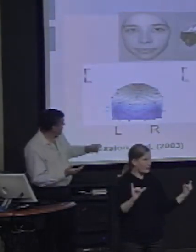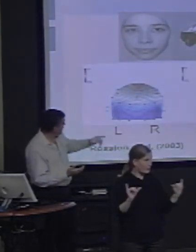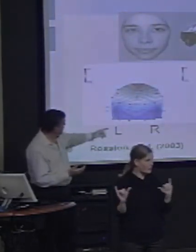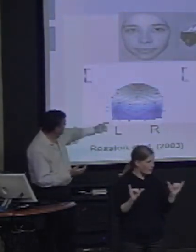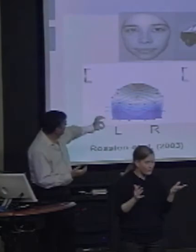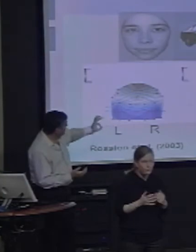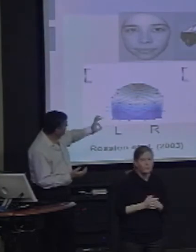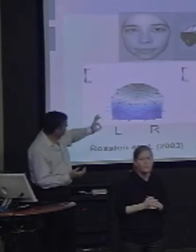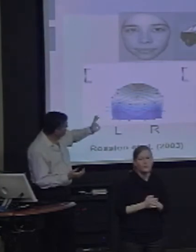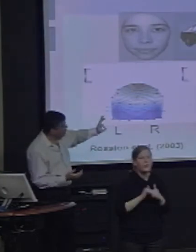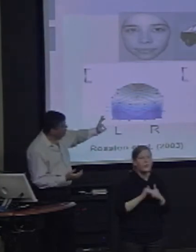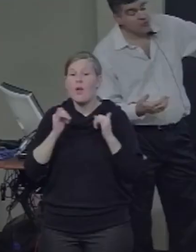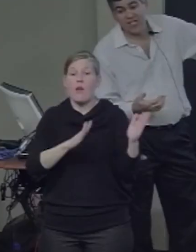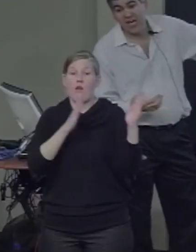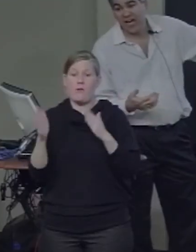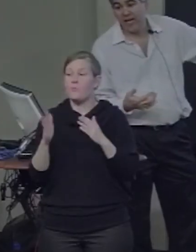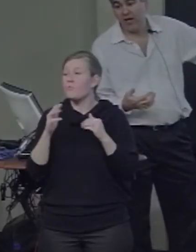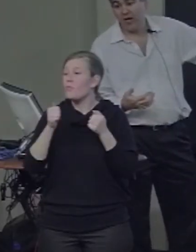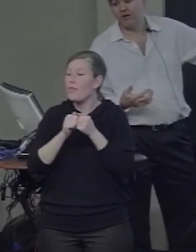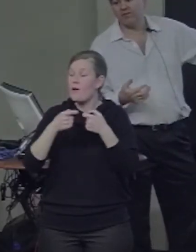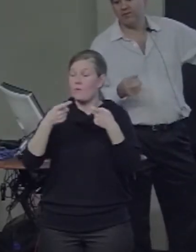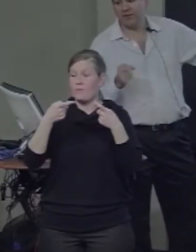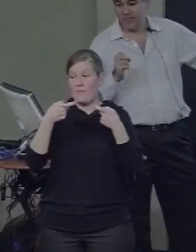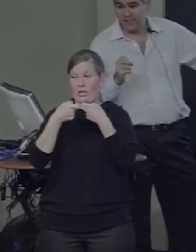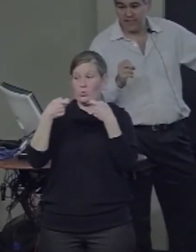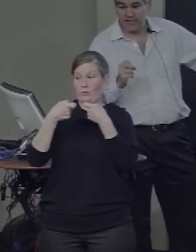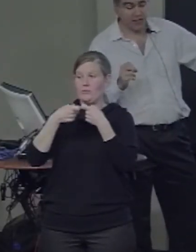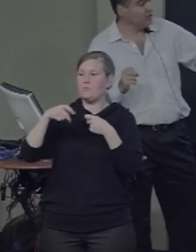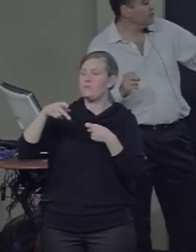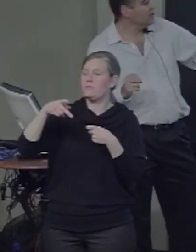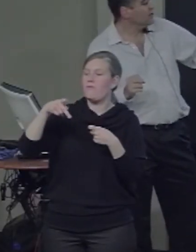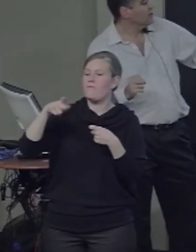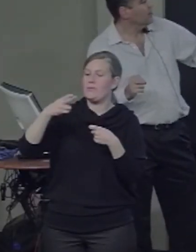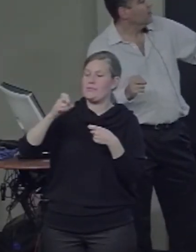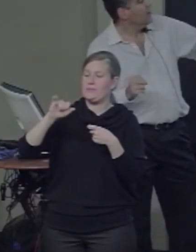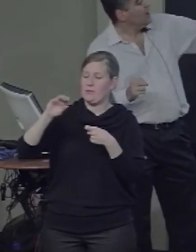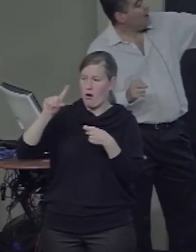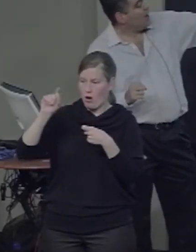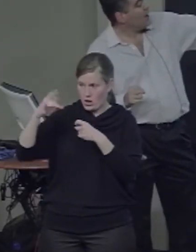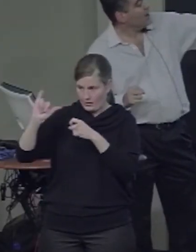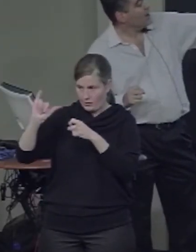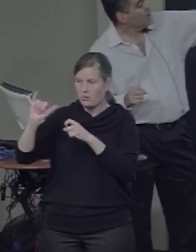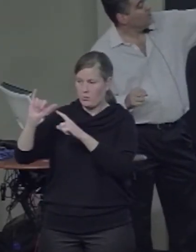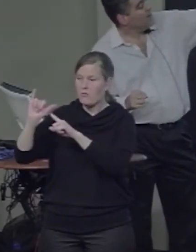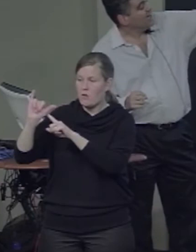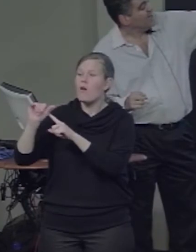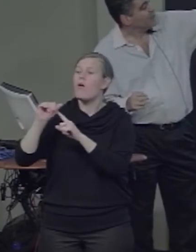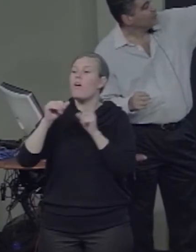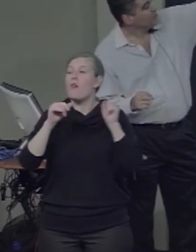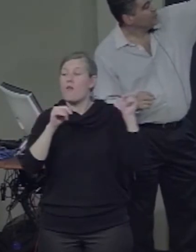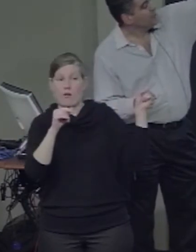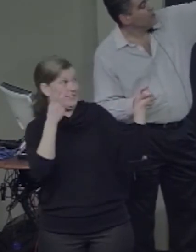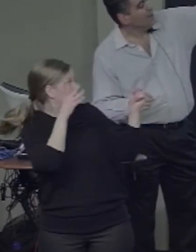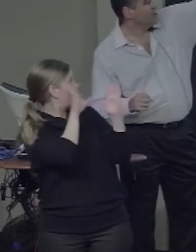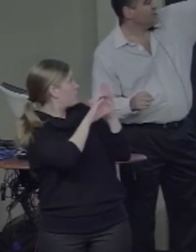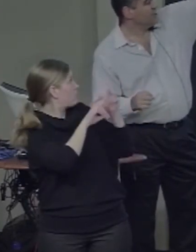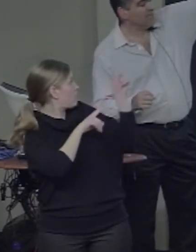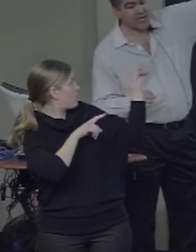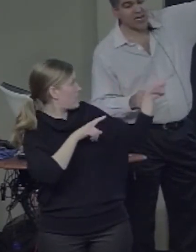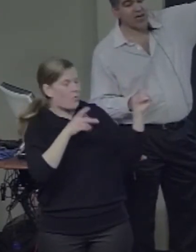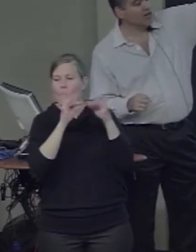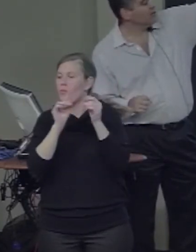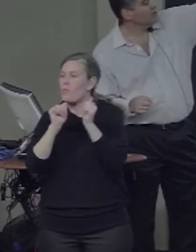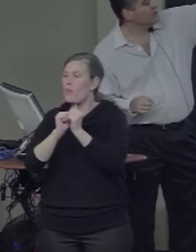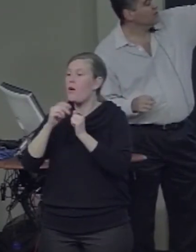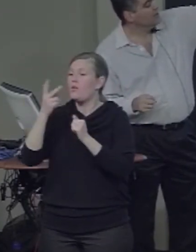here the foci of these signals are bilateral for objects